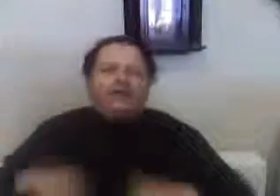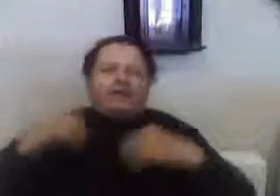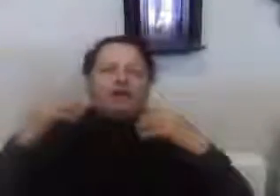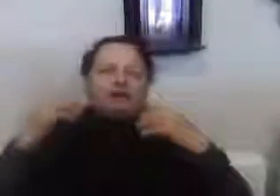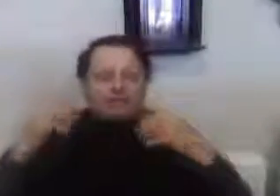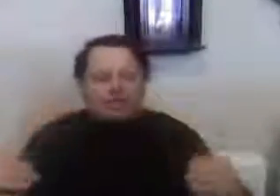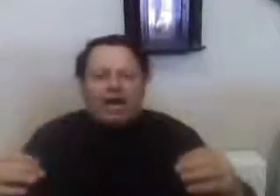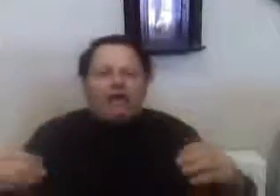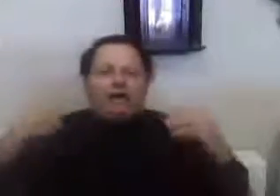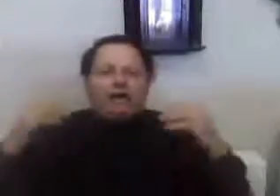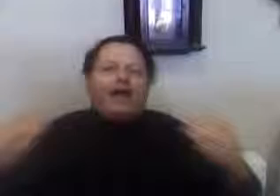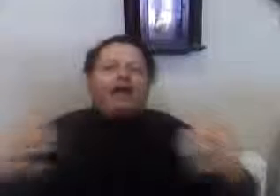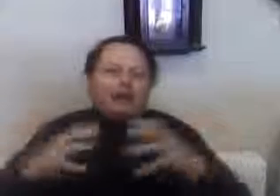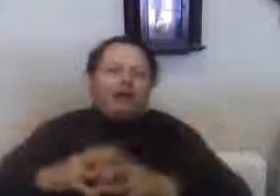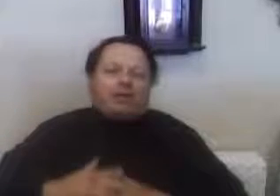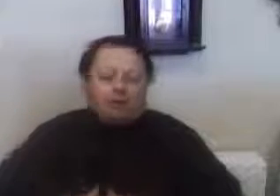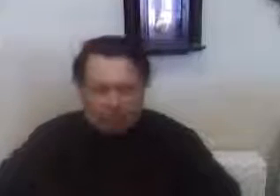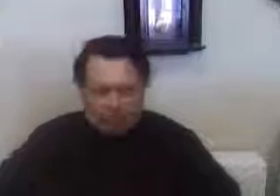a society of economic growth.